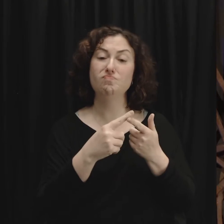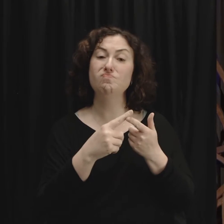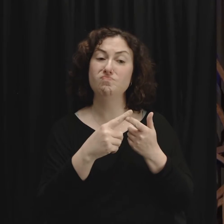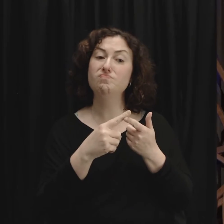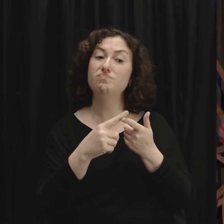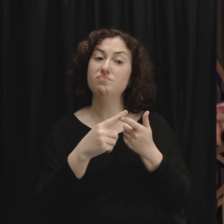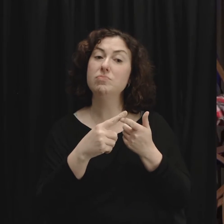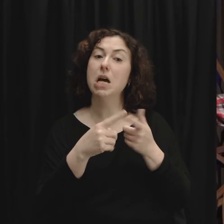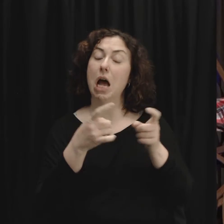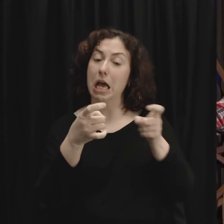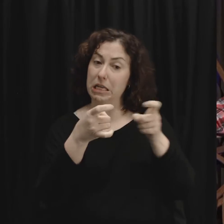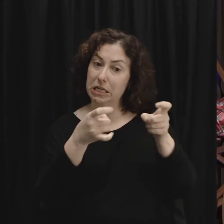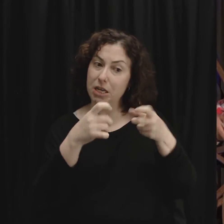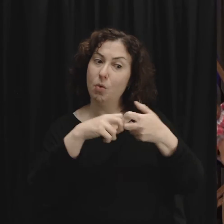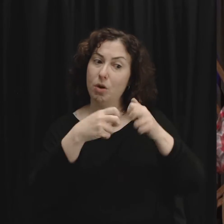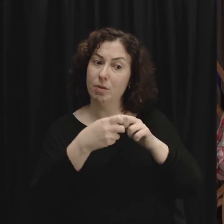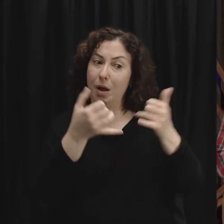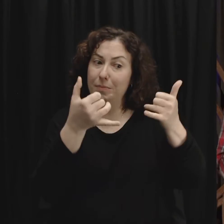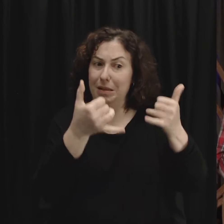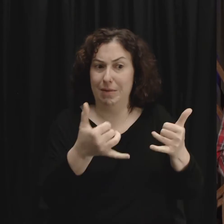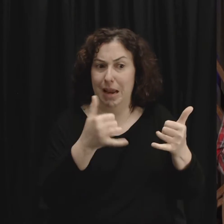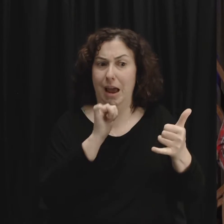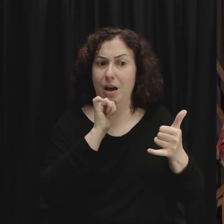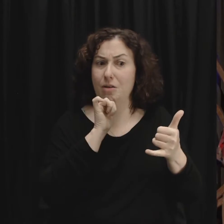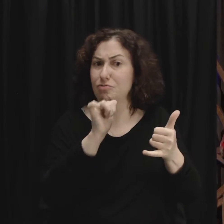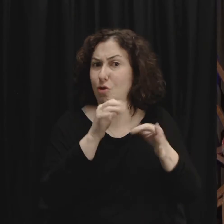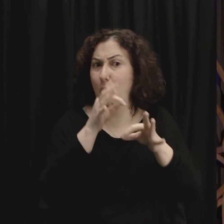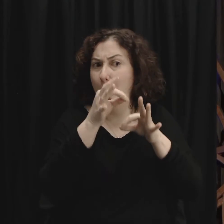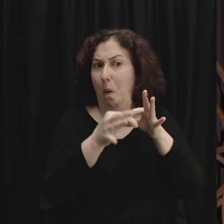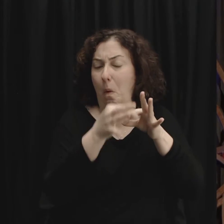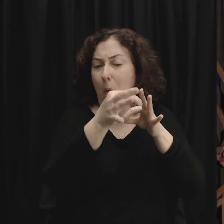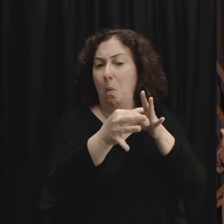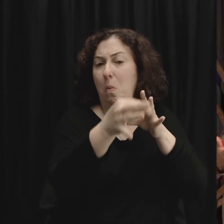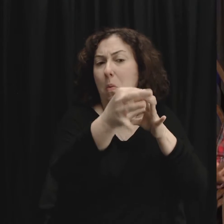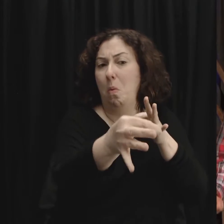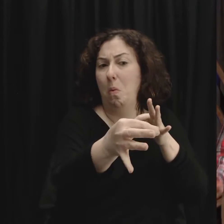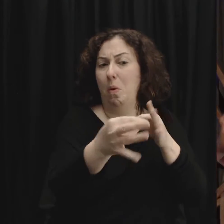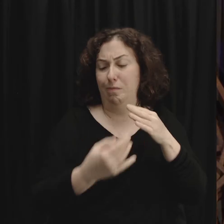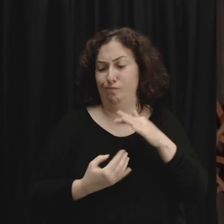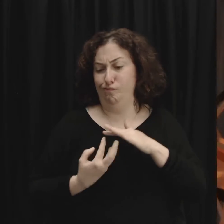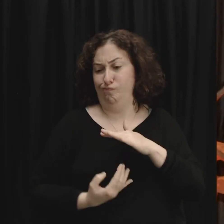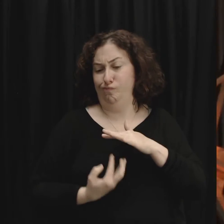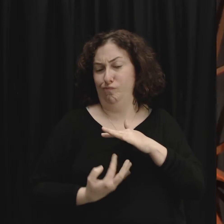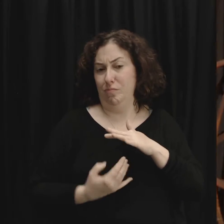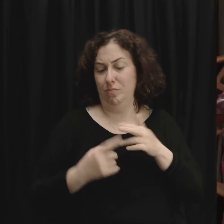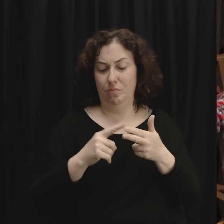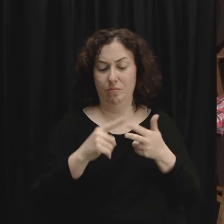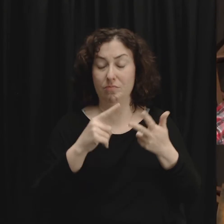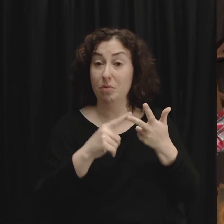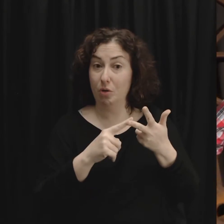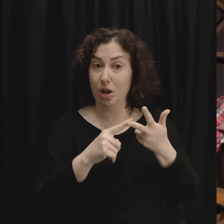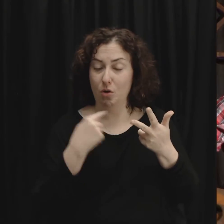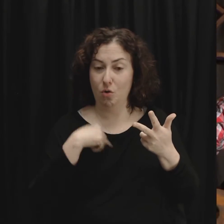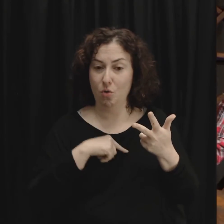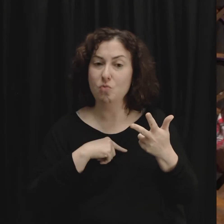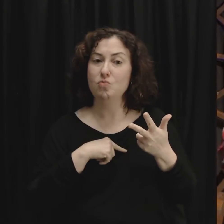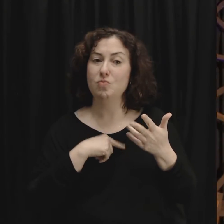problem sooner rather than later. We don't just let it sit and fester. Rule number three we attack the problem not the person. We just talked about